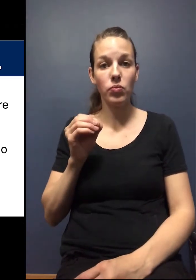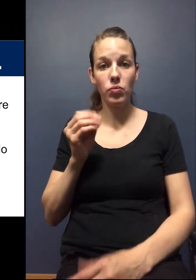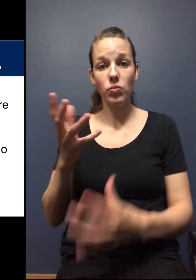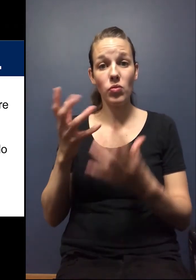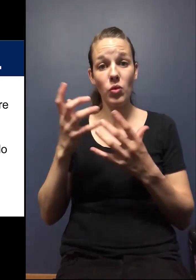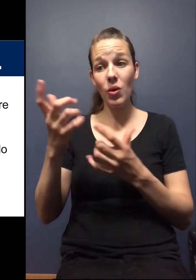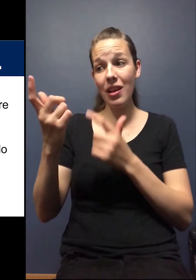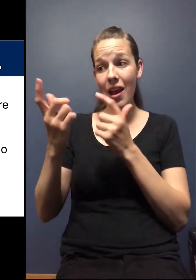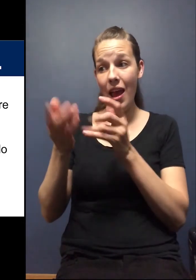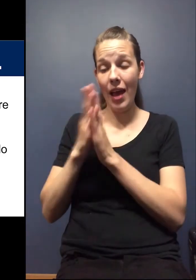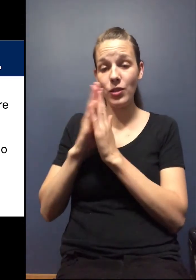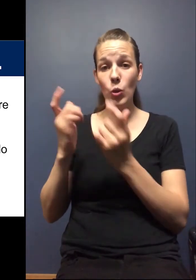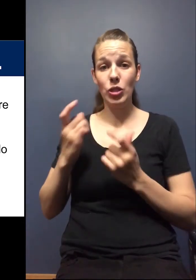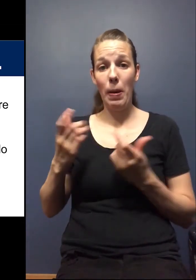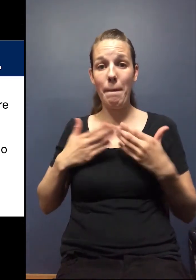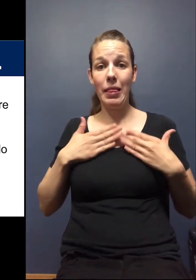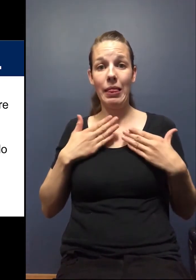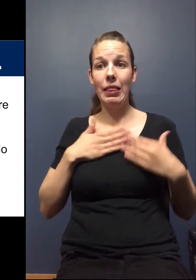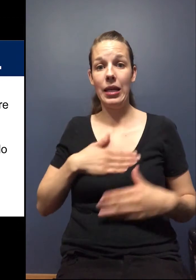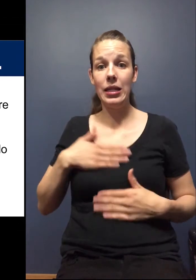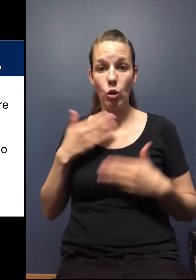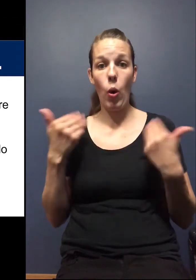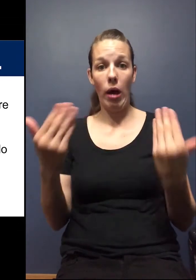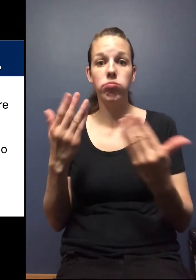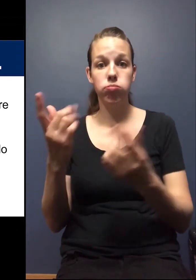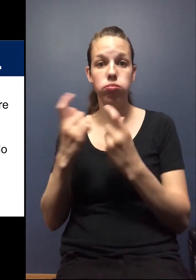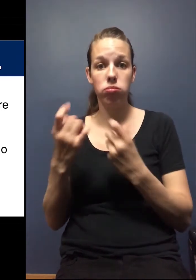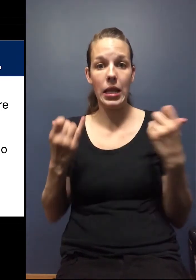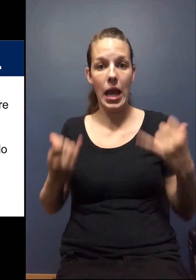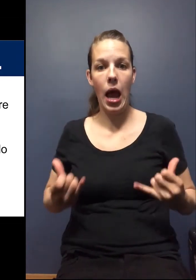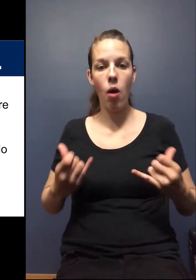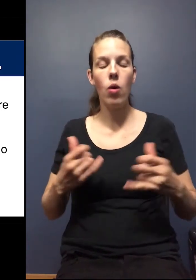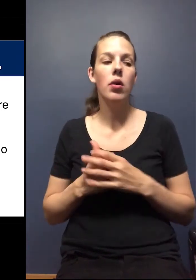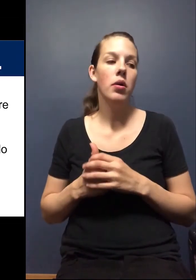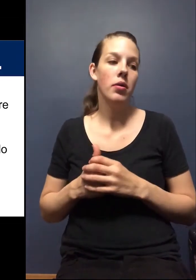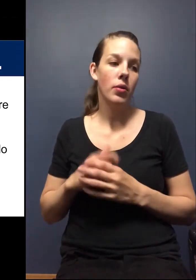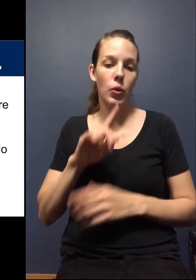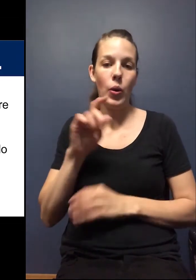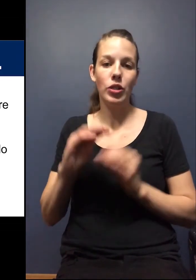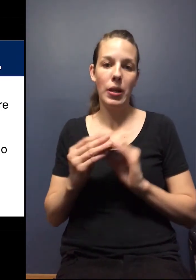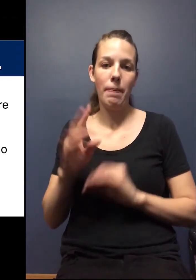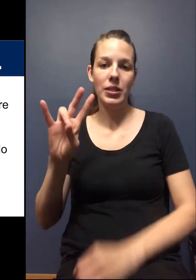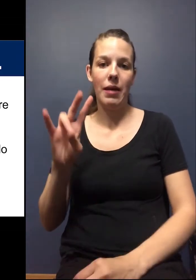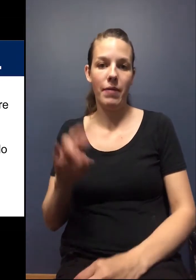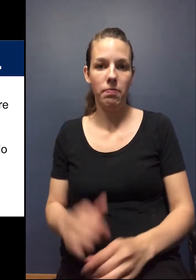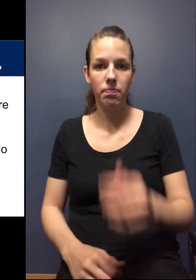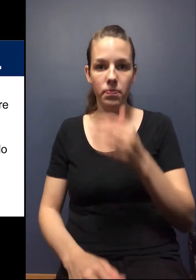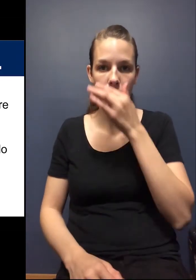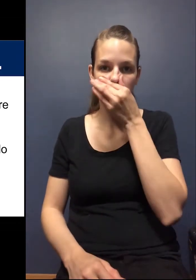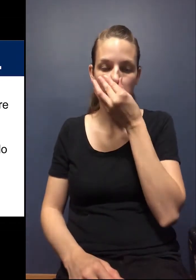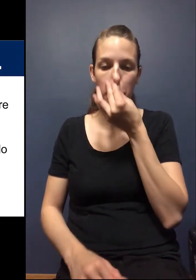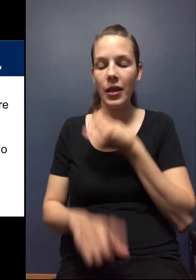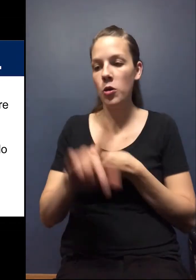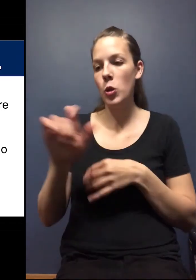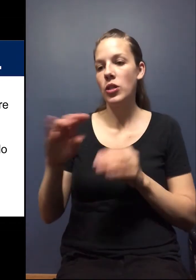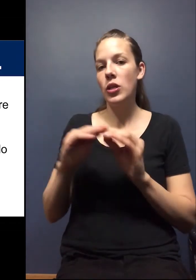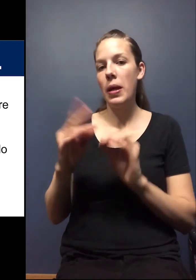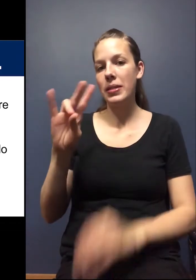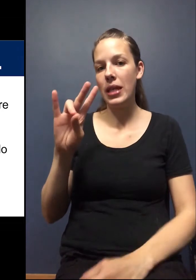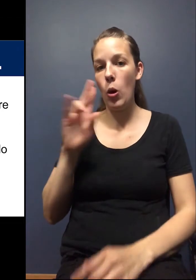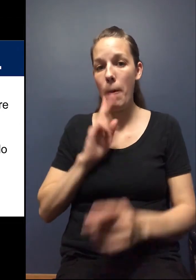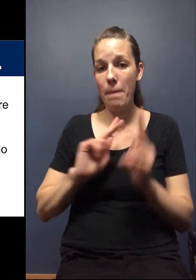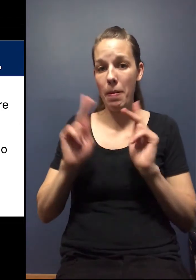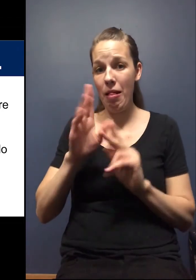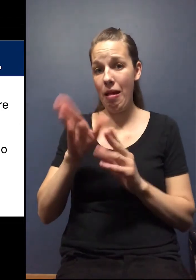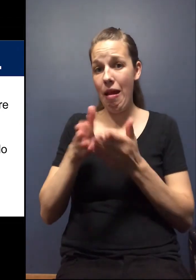if you want to ask the question, please ask it now. I am going to move along to question number seven. So question number seven is how should